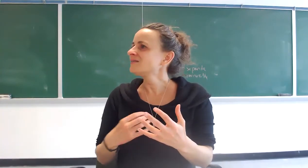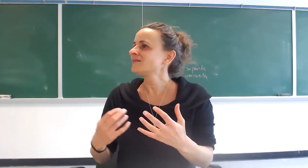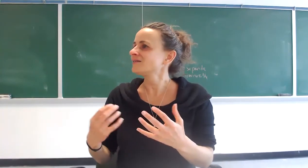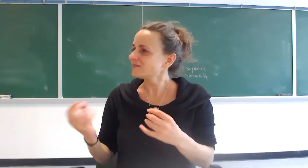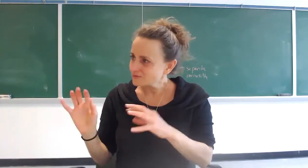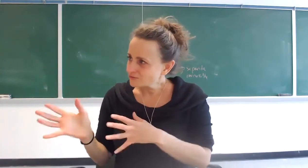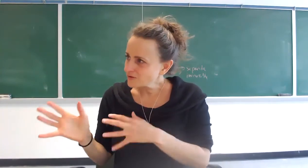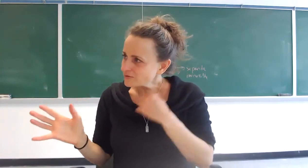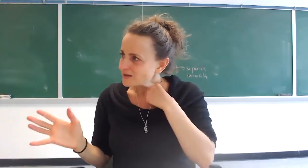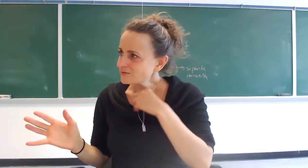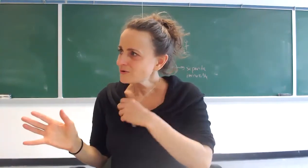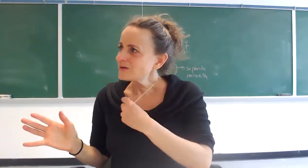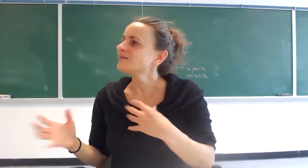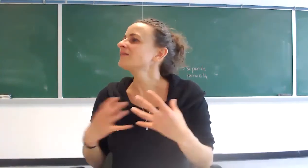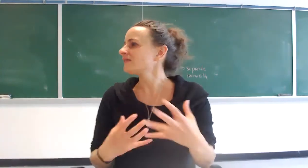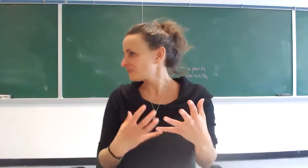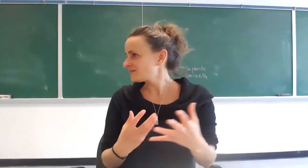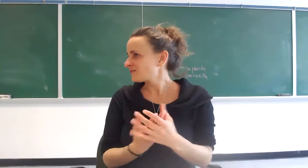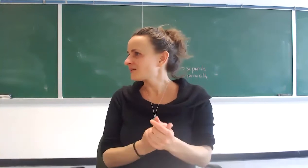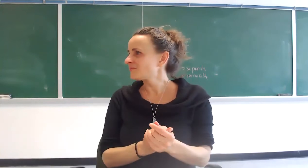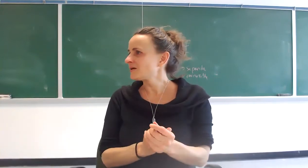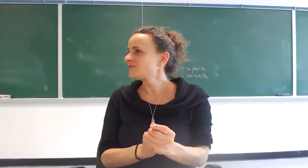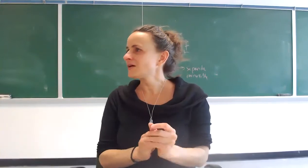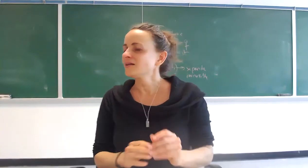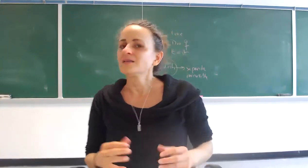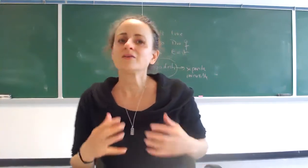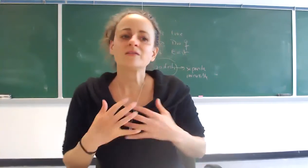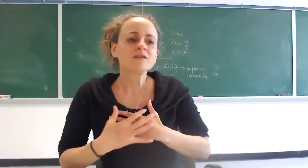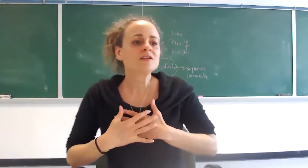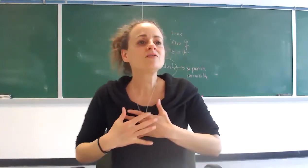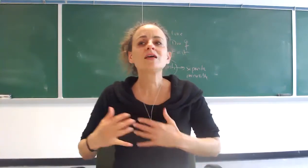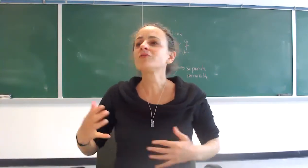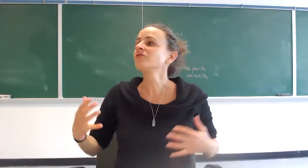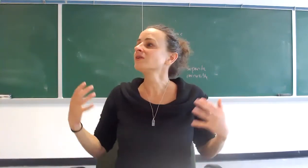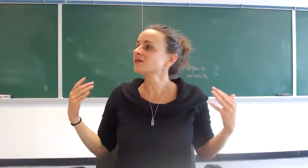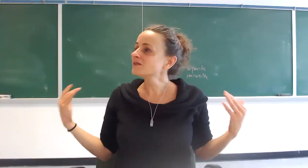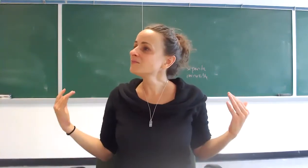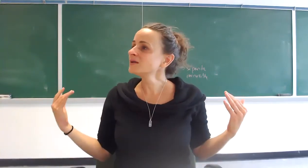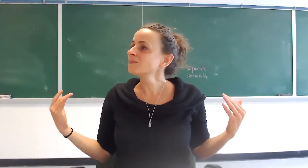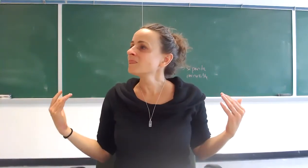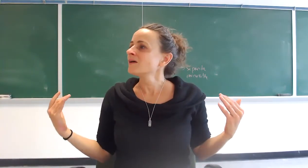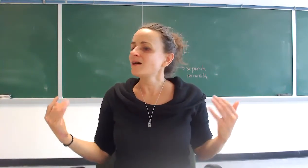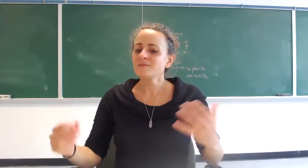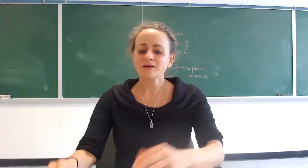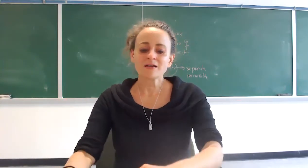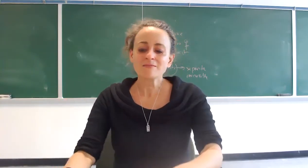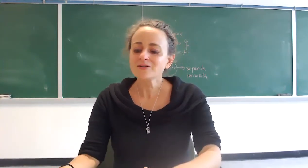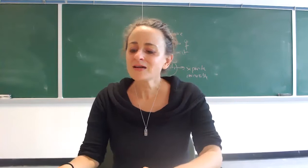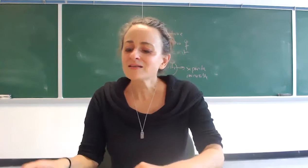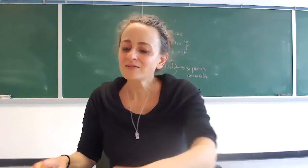do you follow that right that's that's what he's talking about right there's still even that person gonna kill me um i mean look at it this